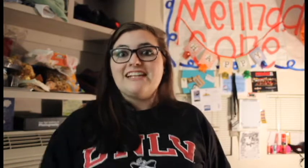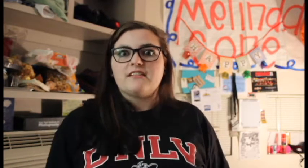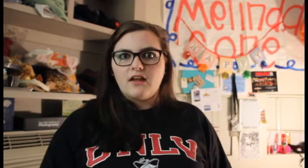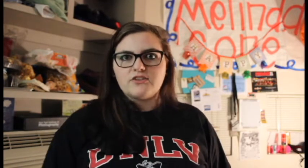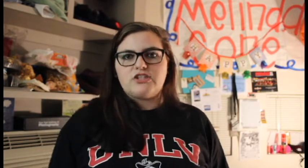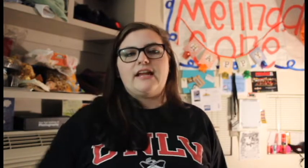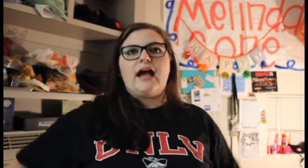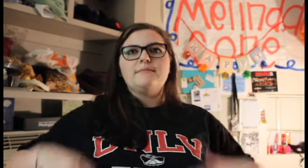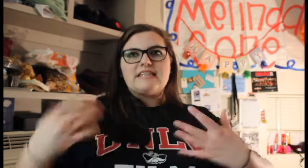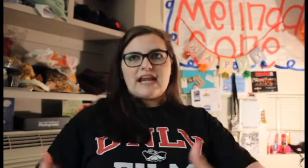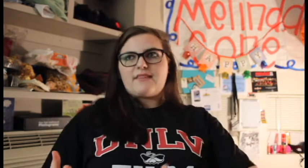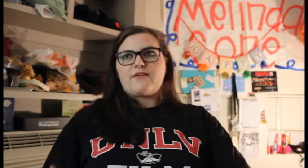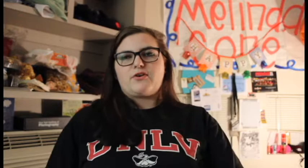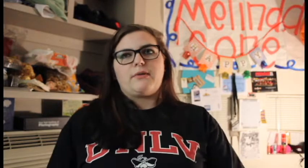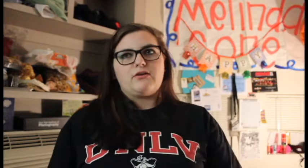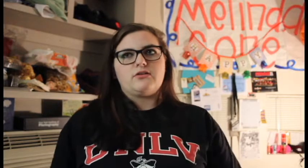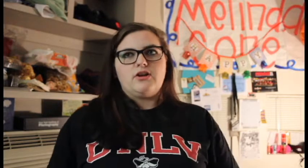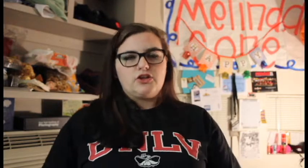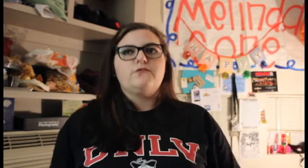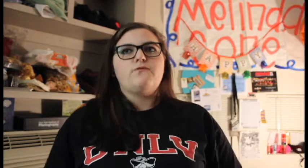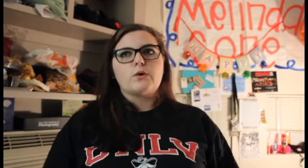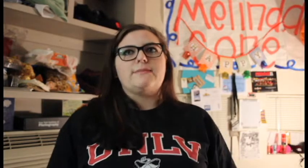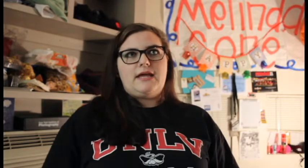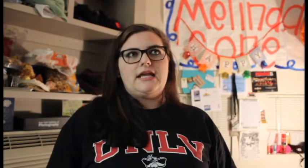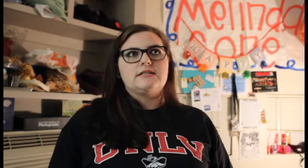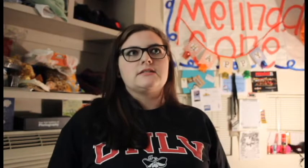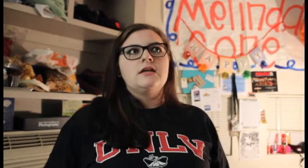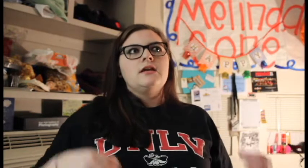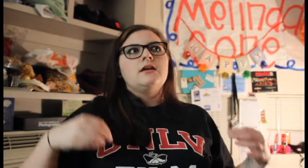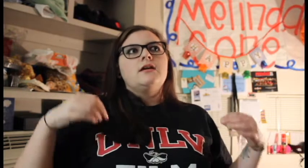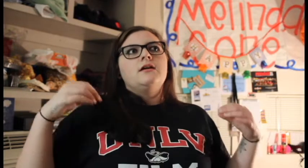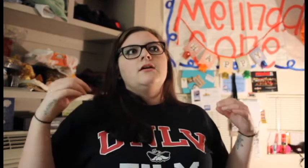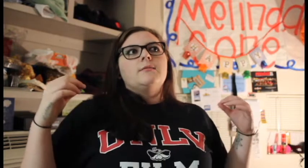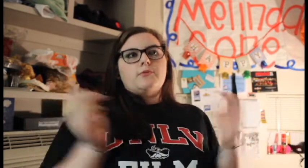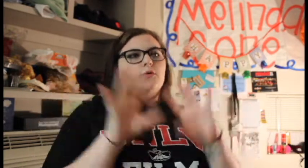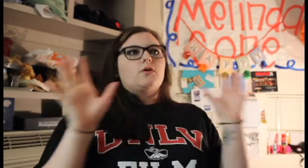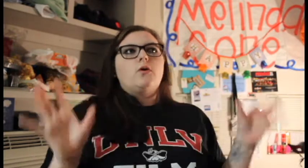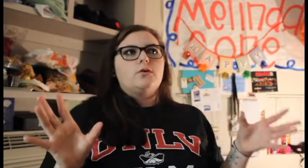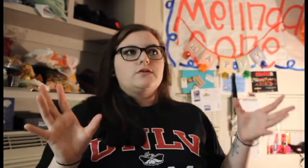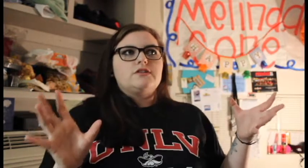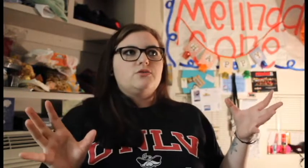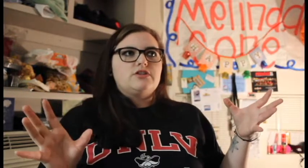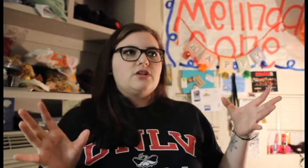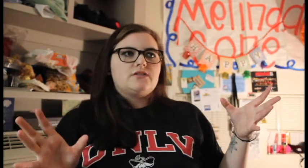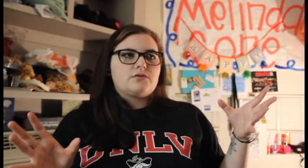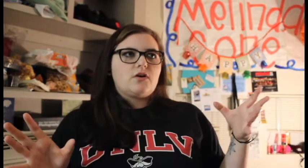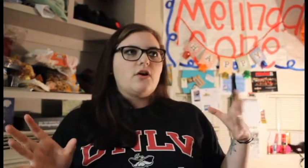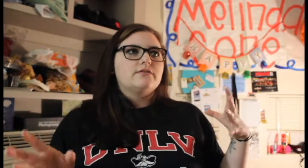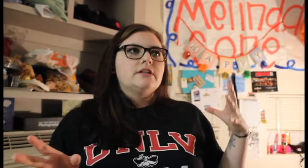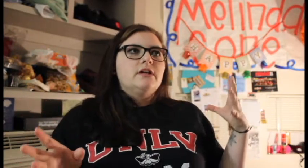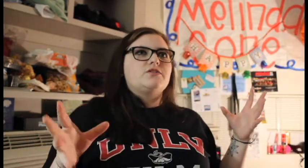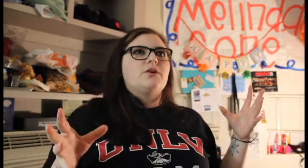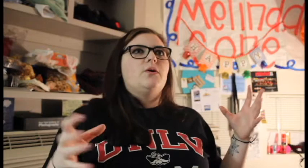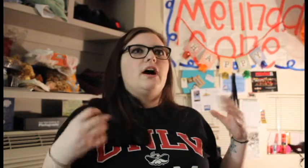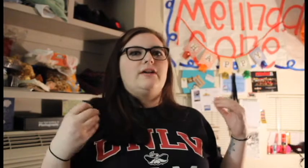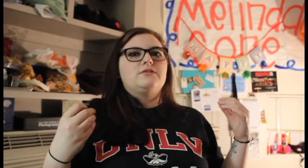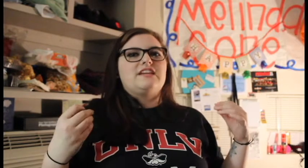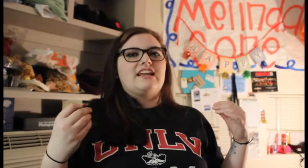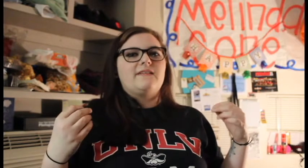eaten lunch yet. I'm standing there for about a good 40 minutes before the whole situation gets resolved. Also I was getting a